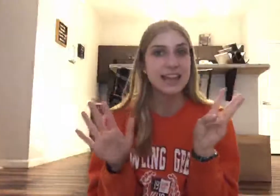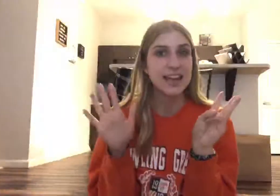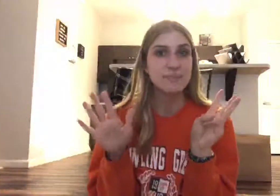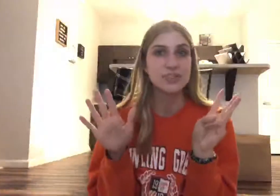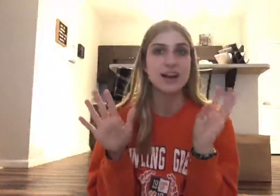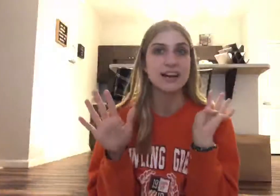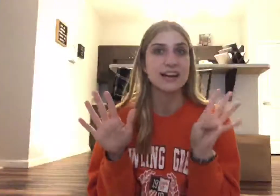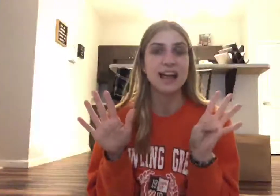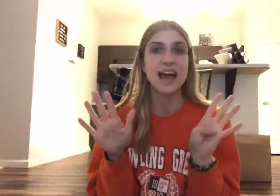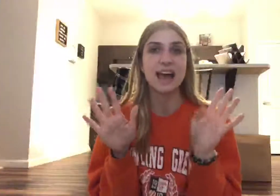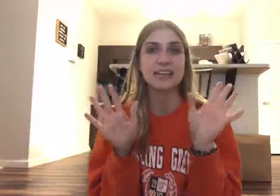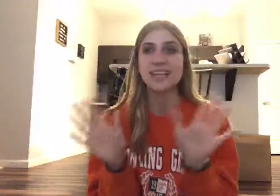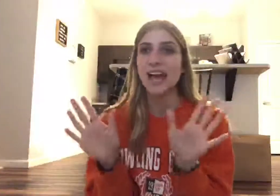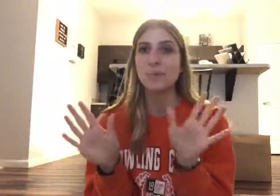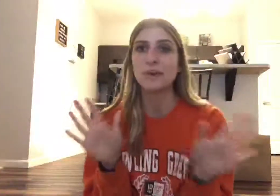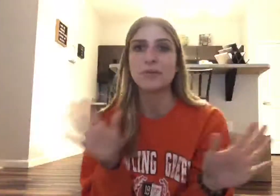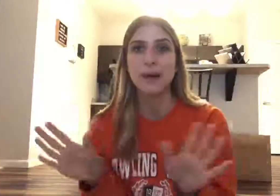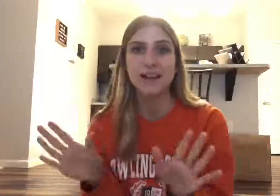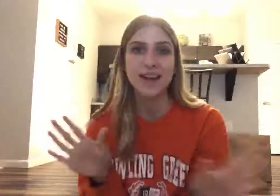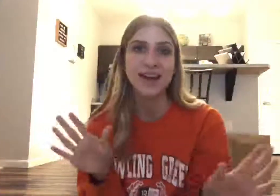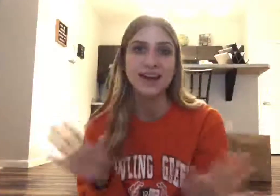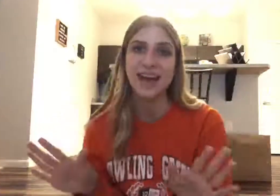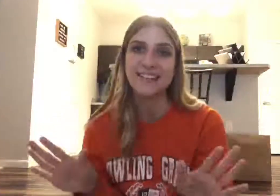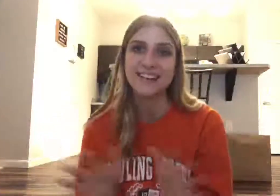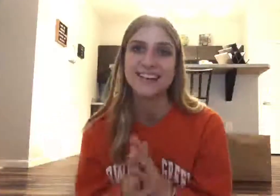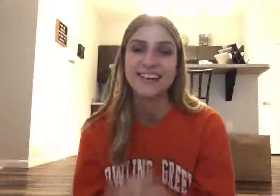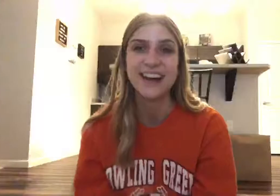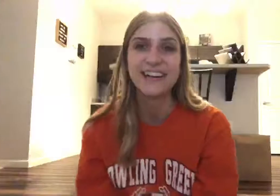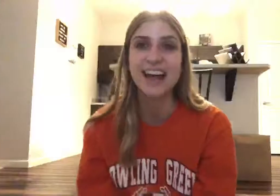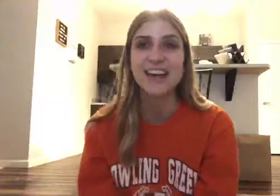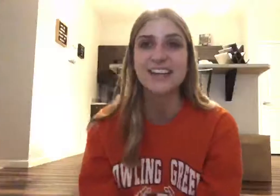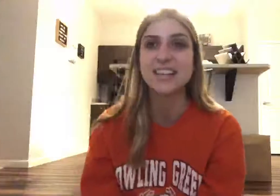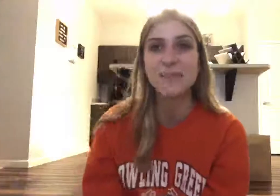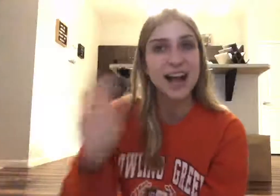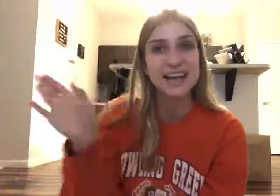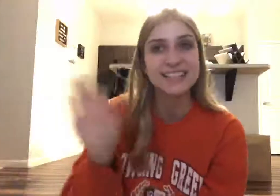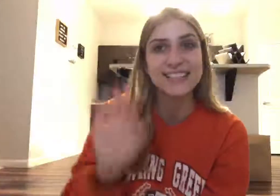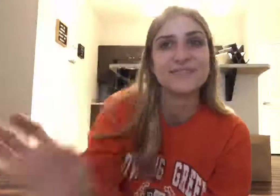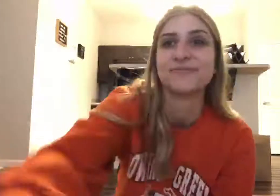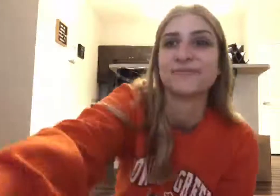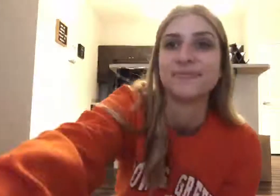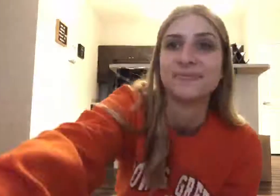them straight. Nine, ten, put them back again. Okay, good job, guys. överens. Bye.